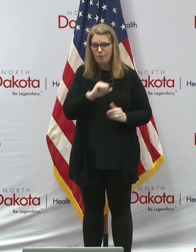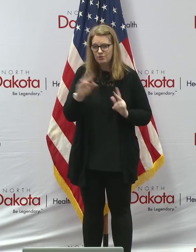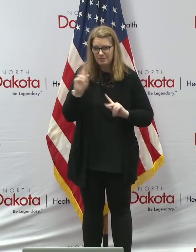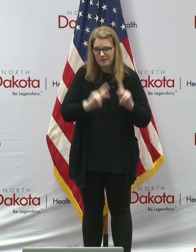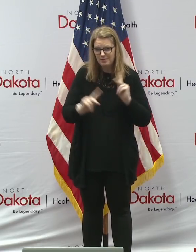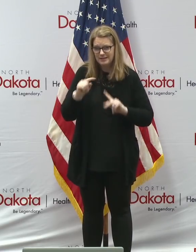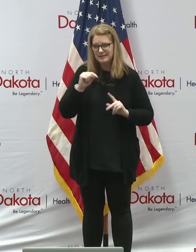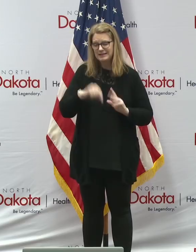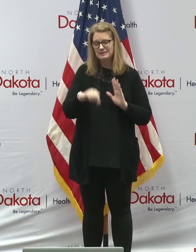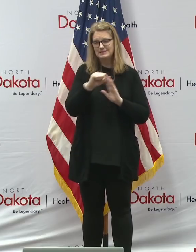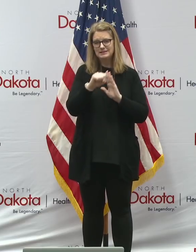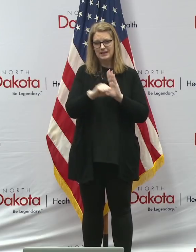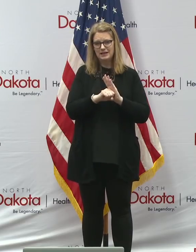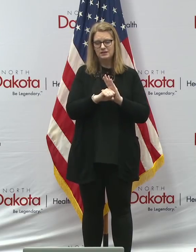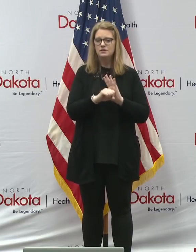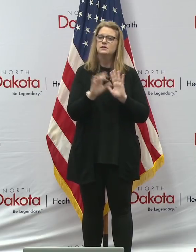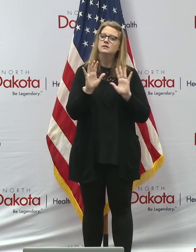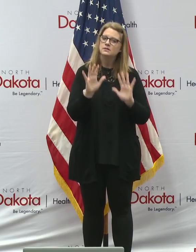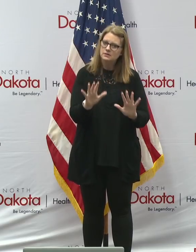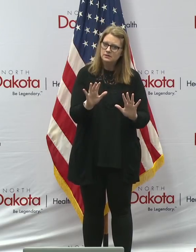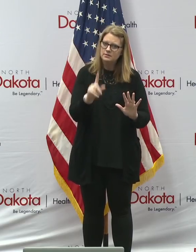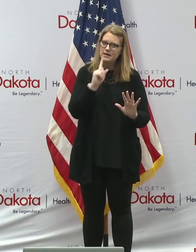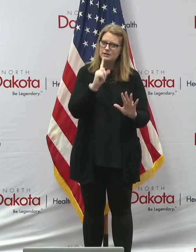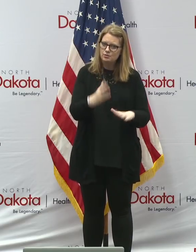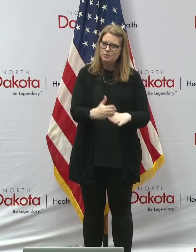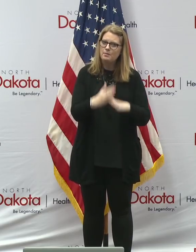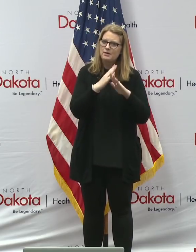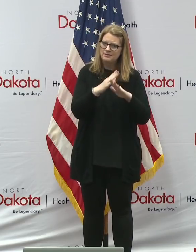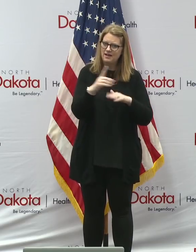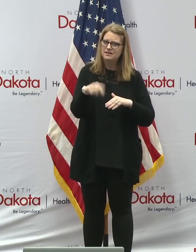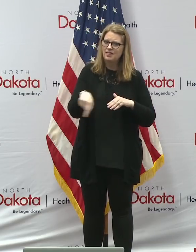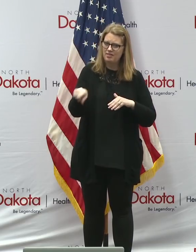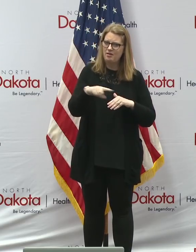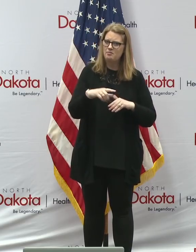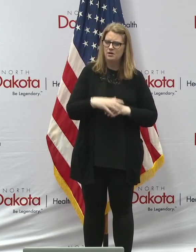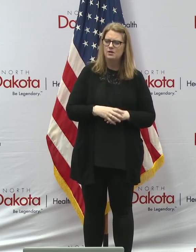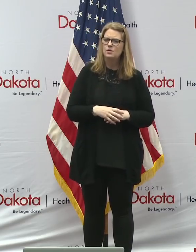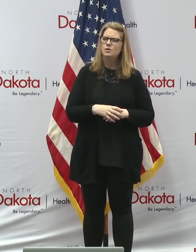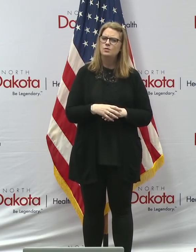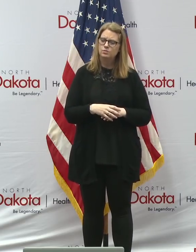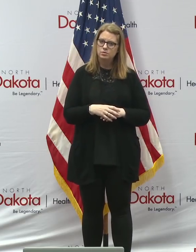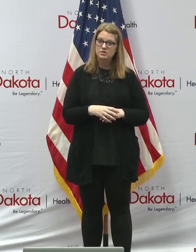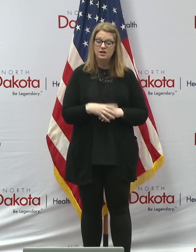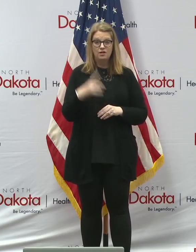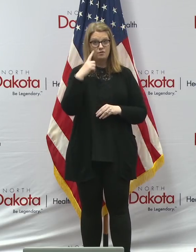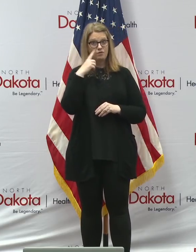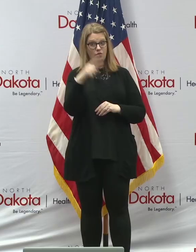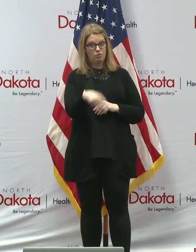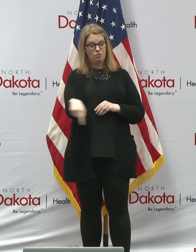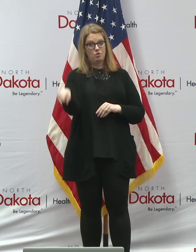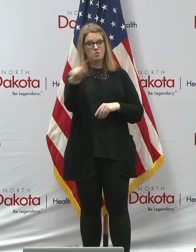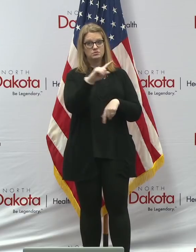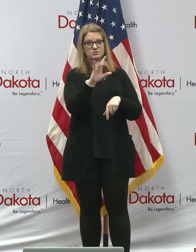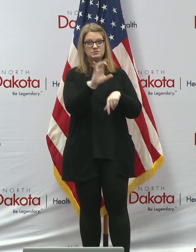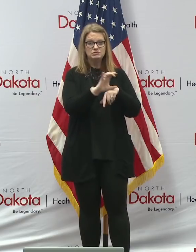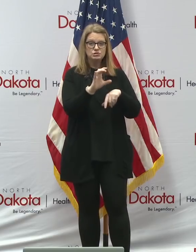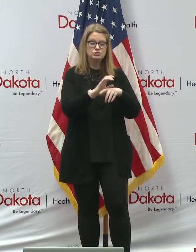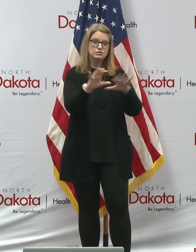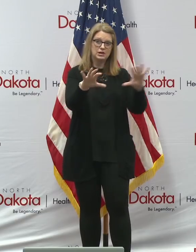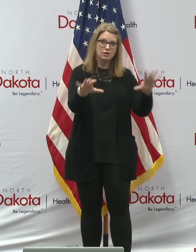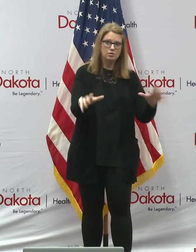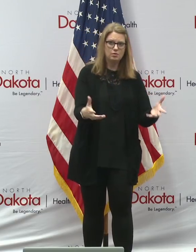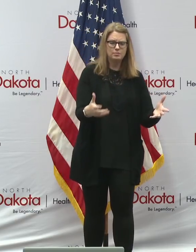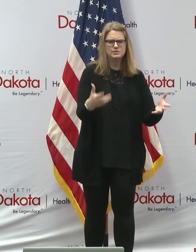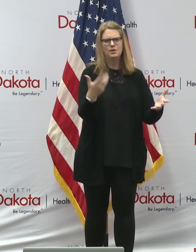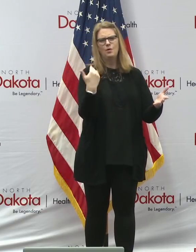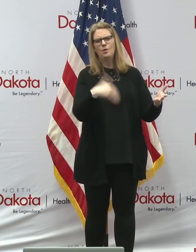the state, we want to, again, make sure that we're protecting them. So, again, we, again, congratulate and share our gratitude with all of those